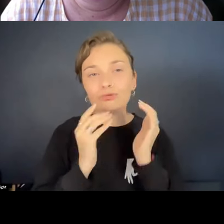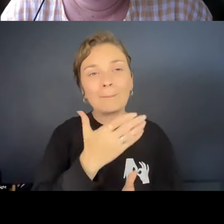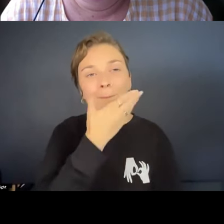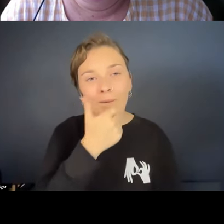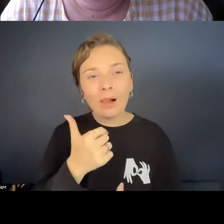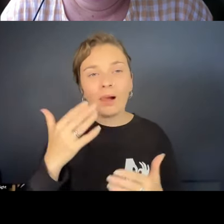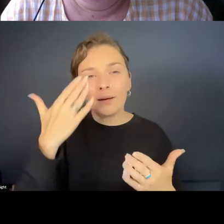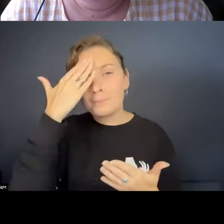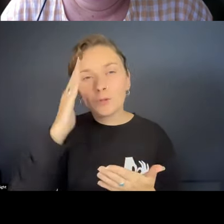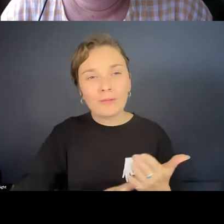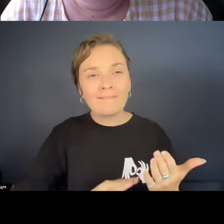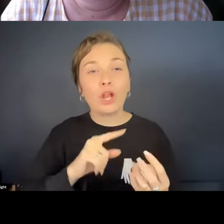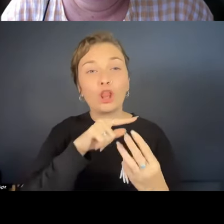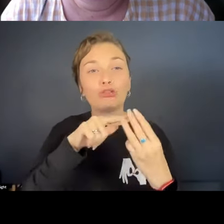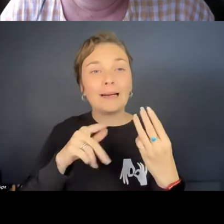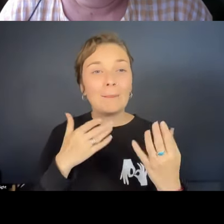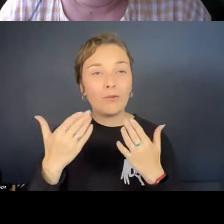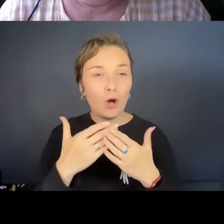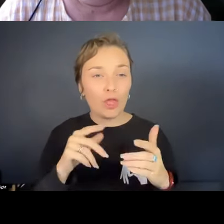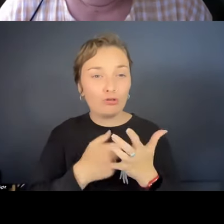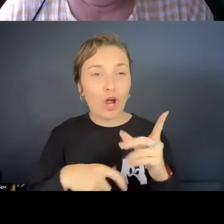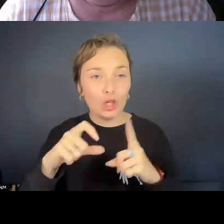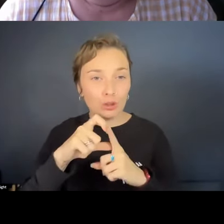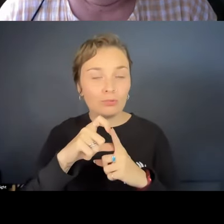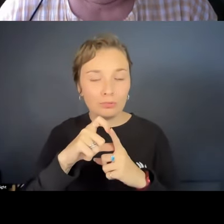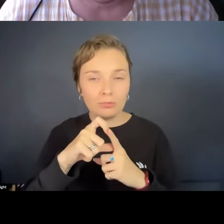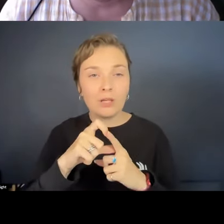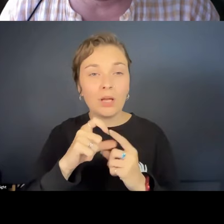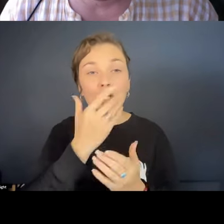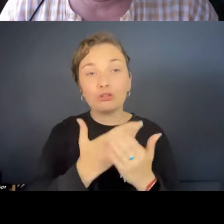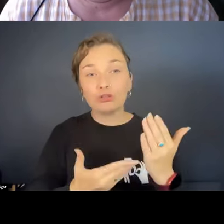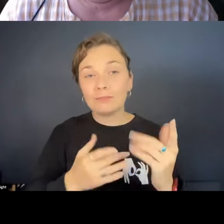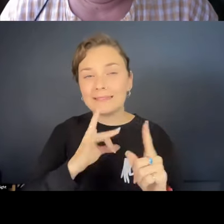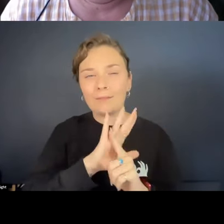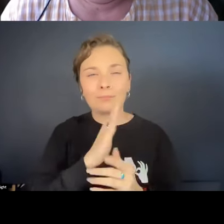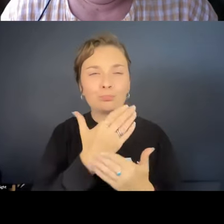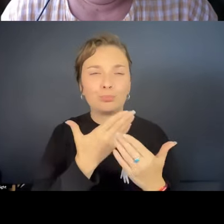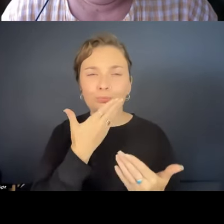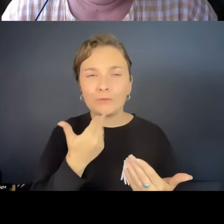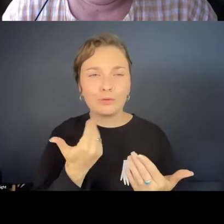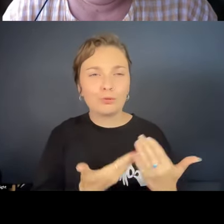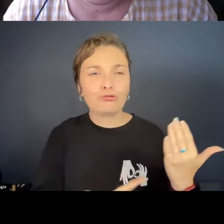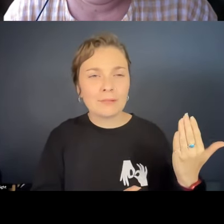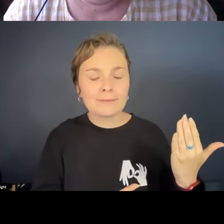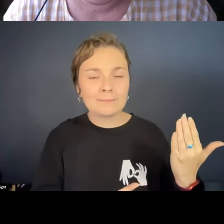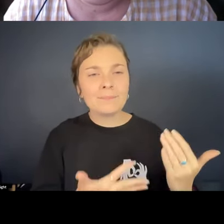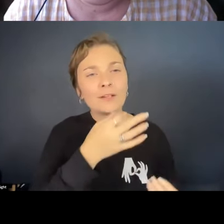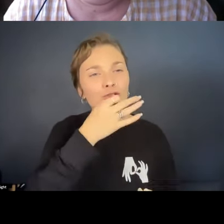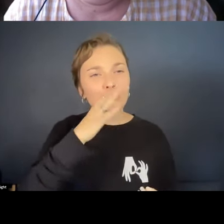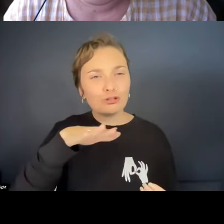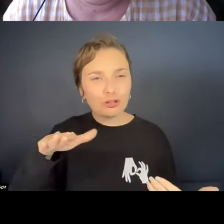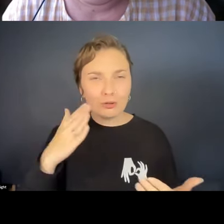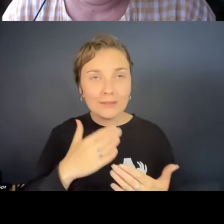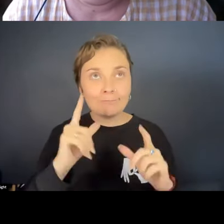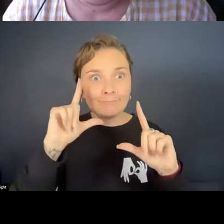experience. There were just three performers on the road in the initial. The story itself is a beautiful story. And the children just absolutely